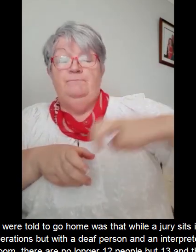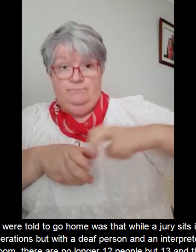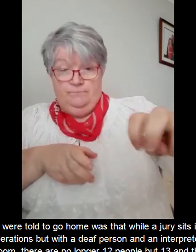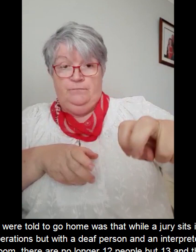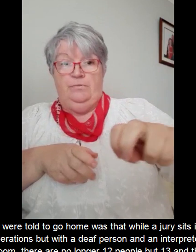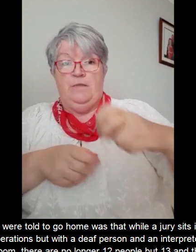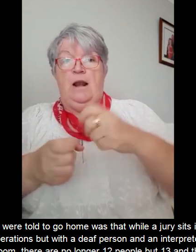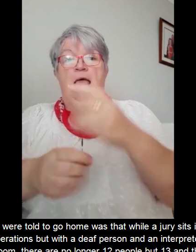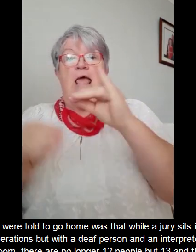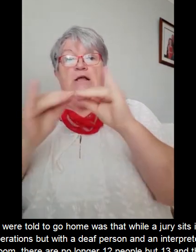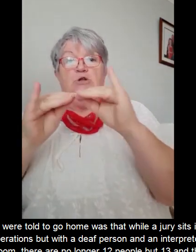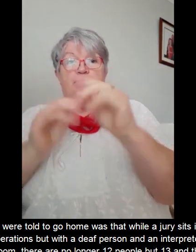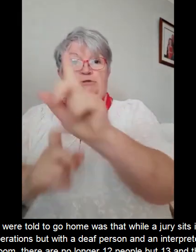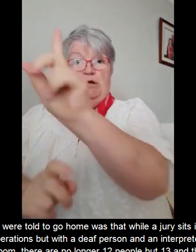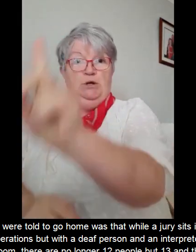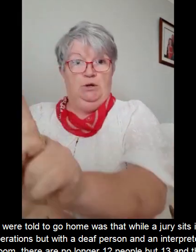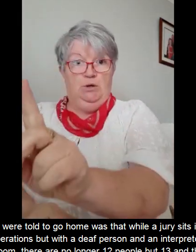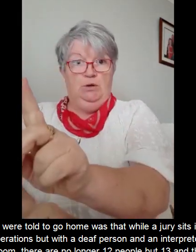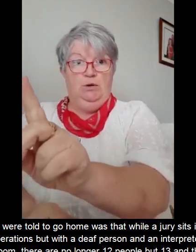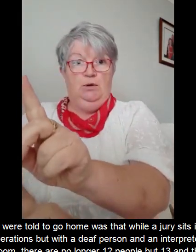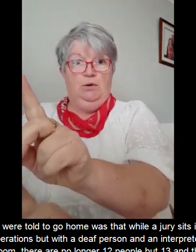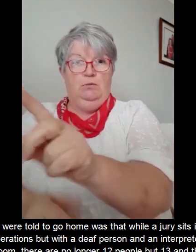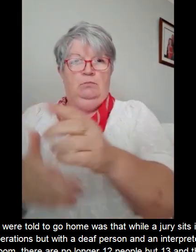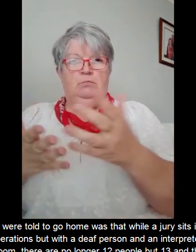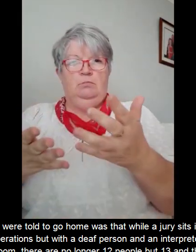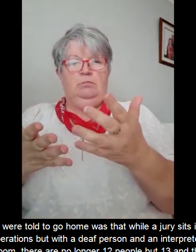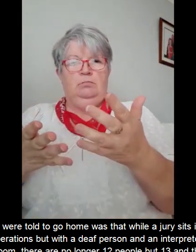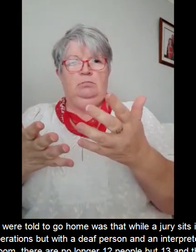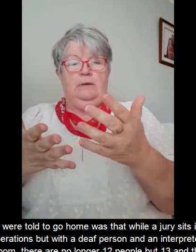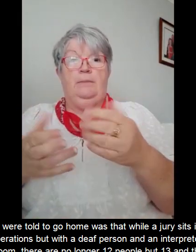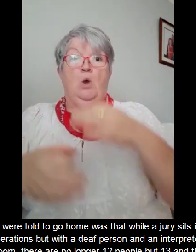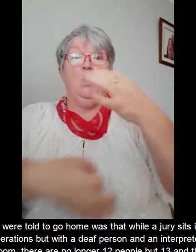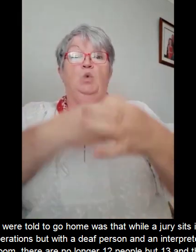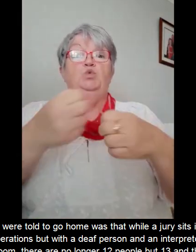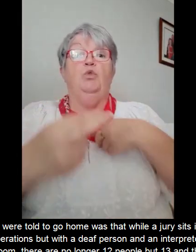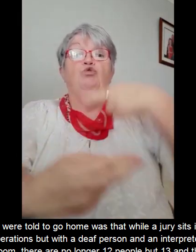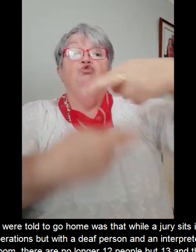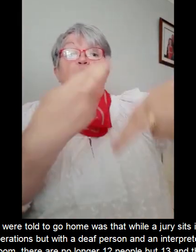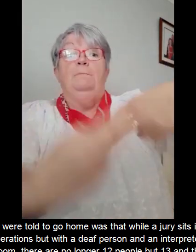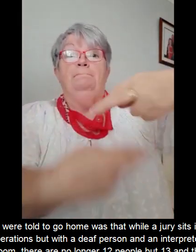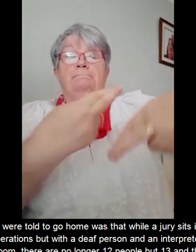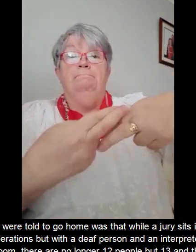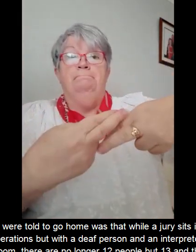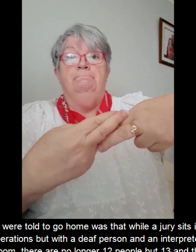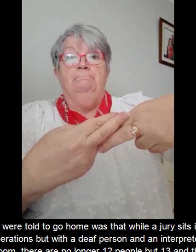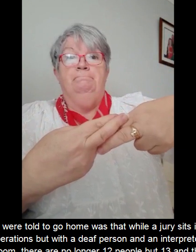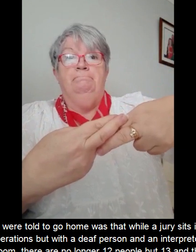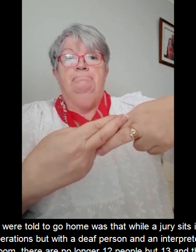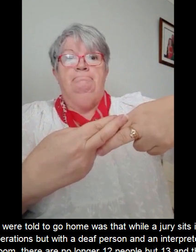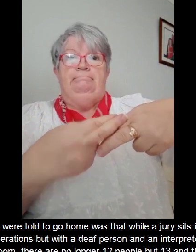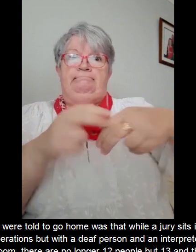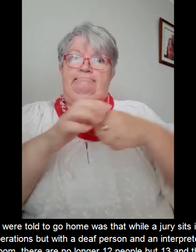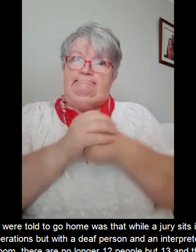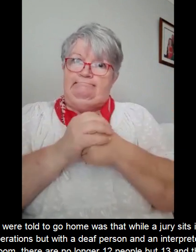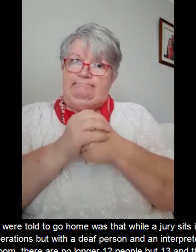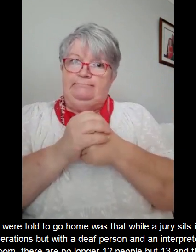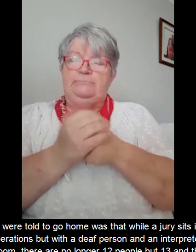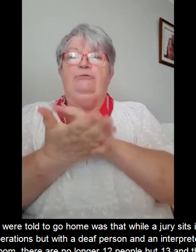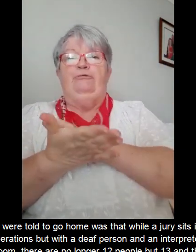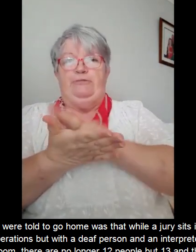a jury sits, it has 12 people and they go for deliberations but with a deaf person and an interpreter, once they go for deliberations in a room,